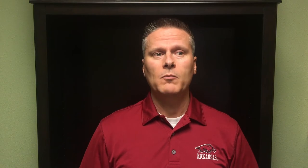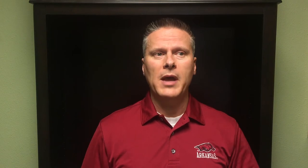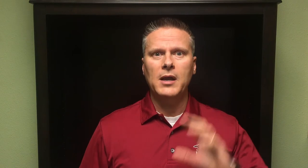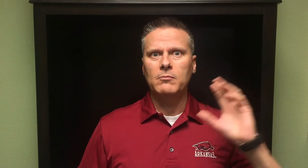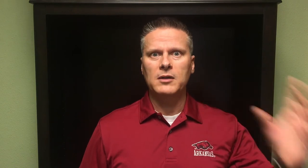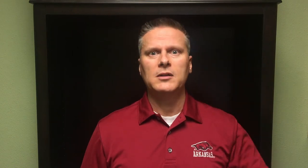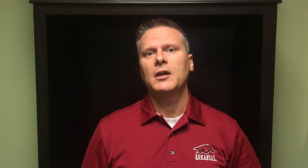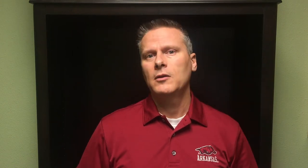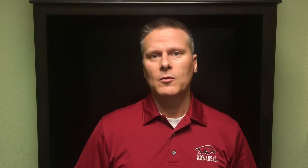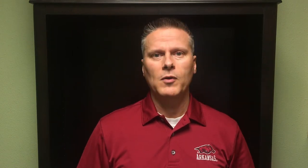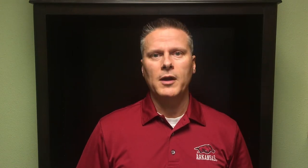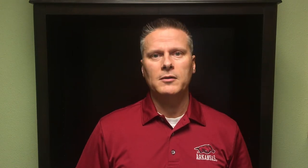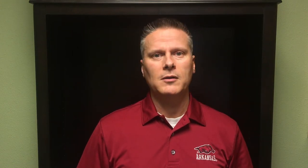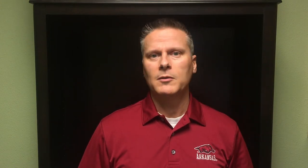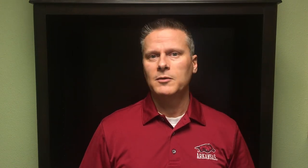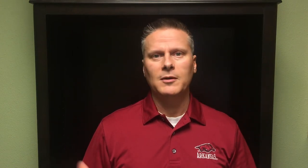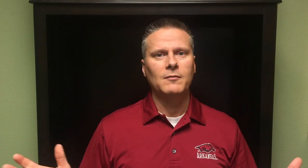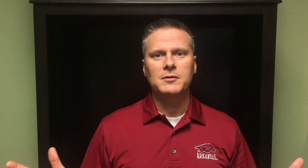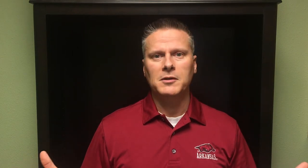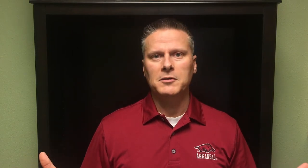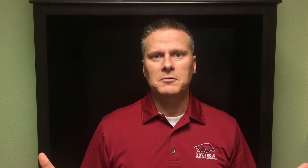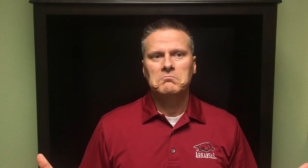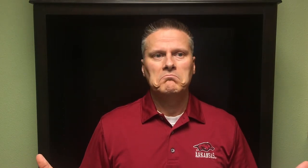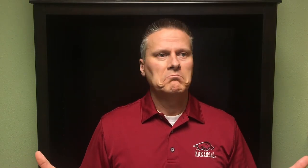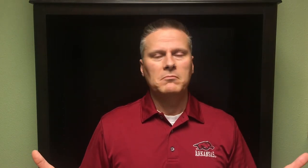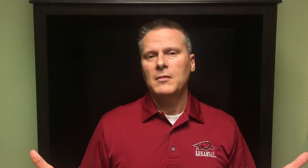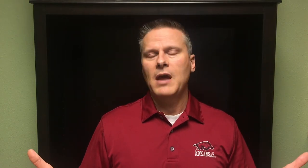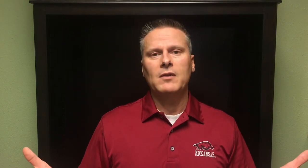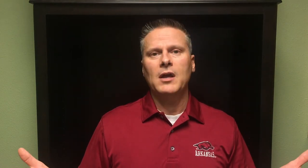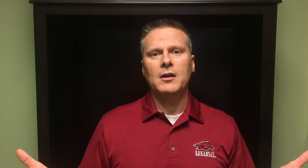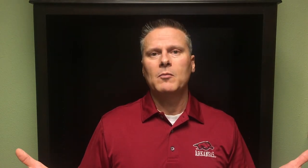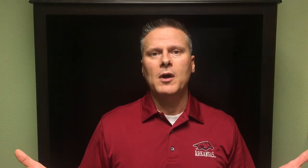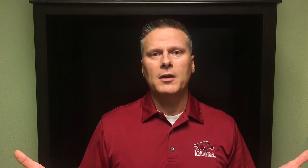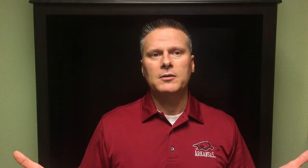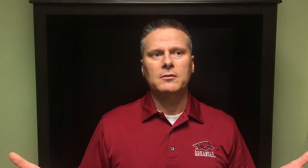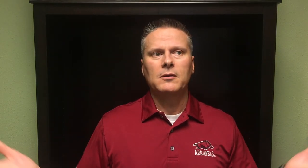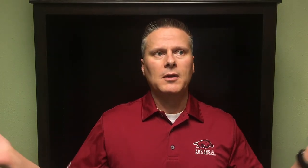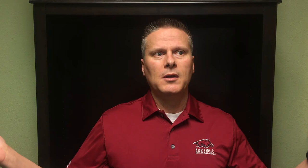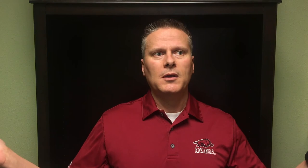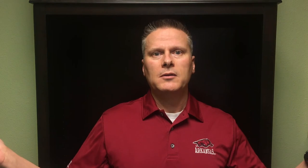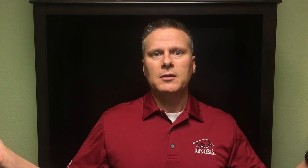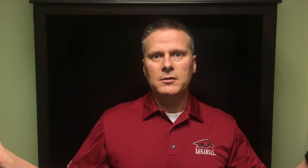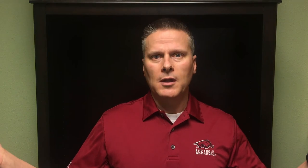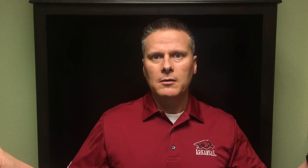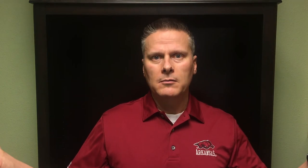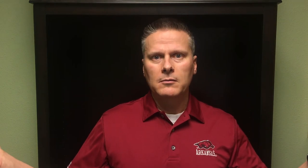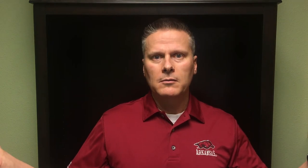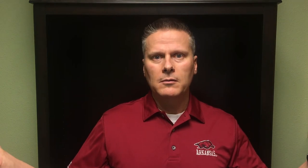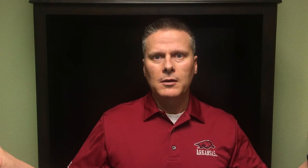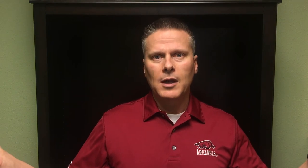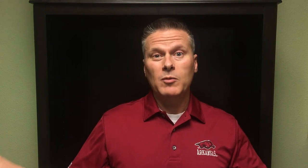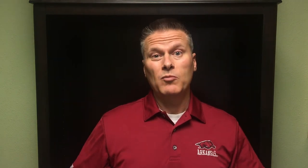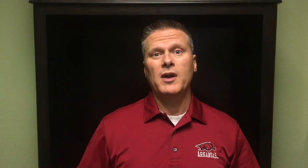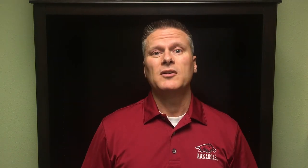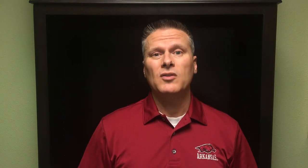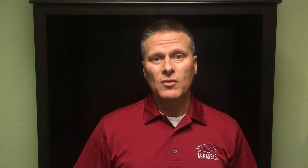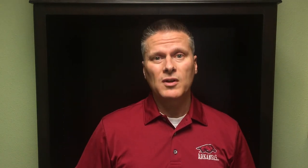back in my second year of practice. I've been doing it ever since. I haven't had antibiotics since then. And I've been in practice 30